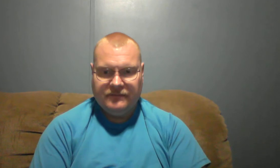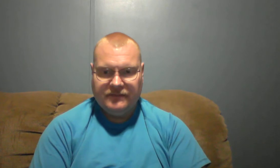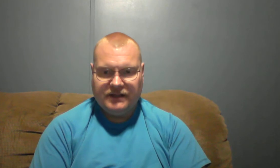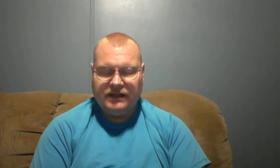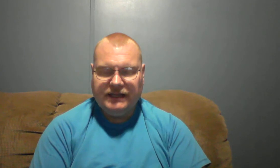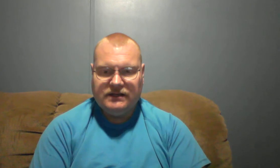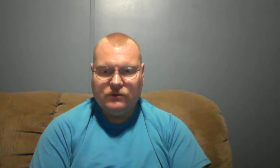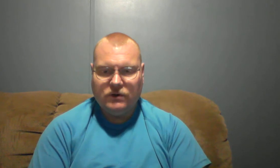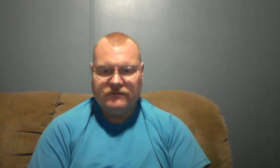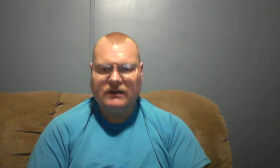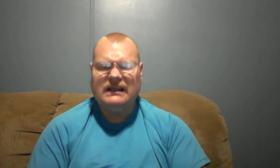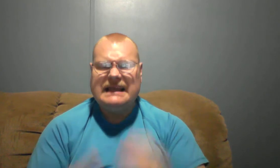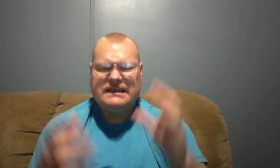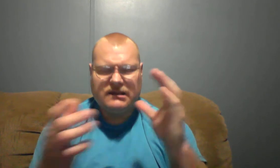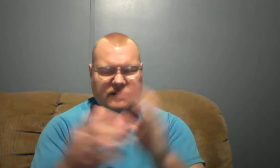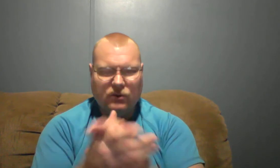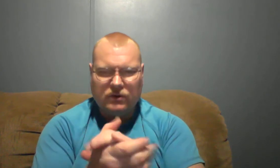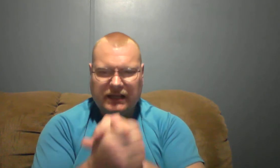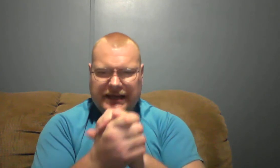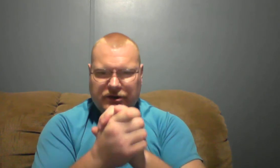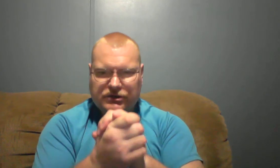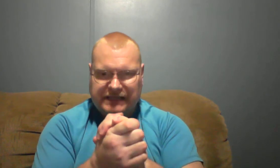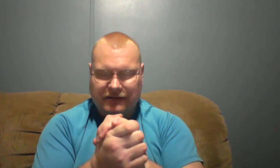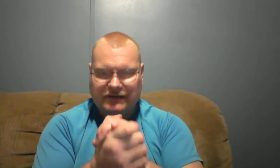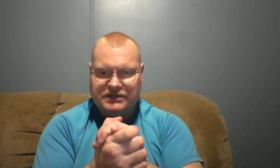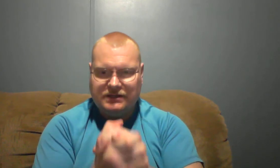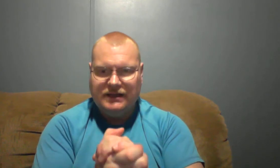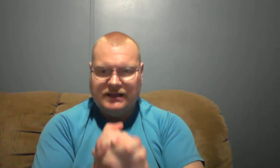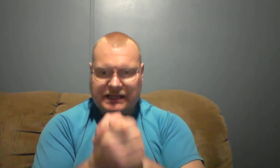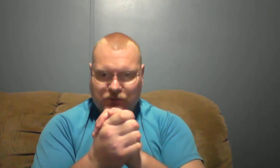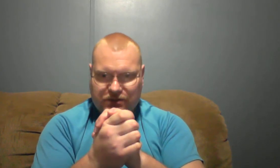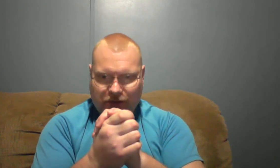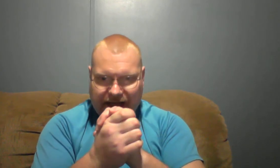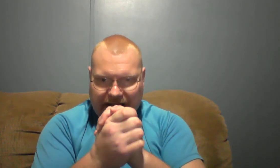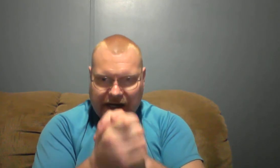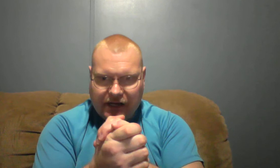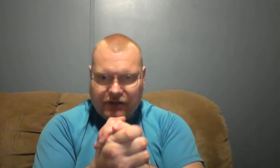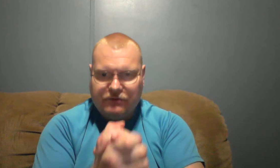cling to the word of I cling to the Lord cling to your salvation that's what's going to carry you through